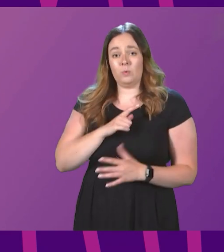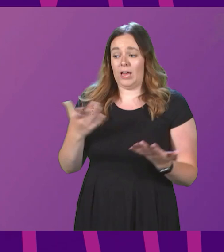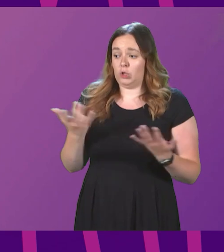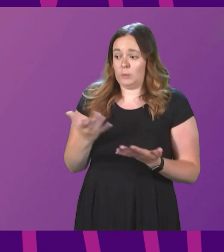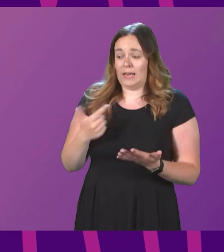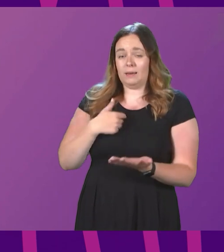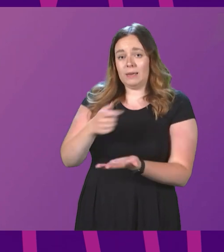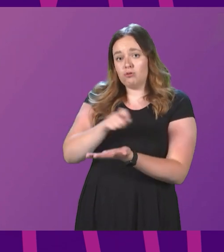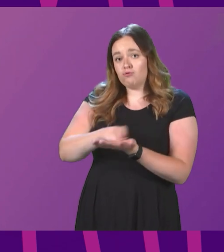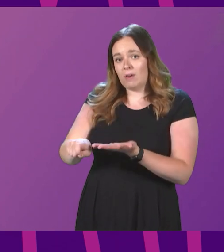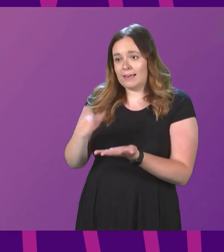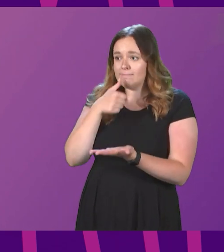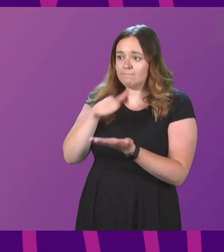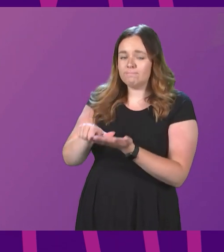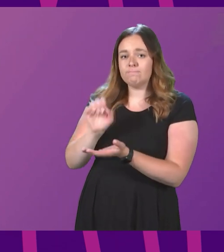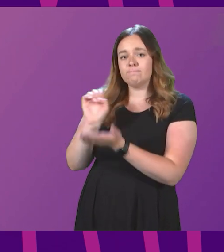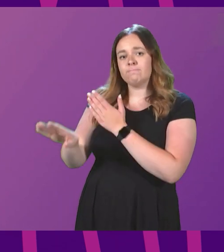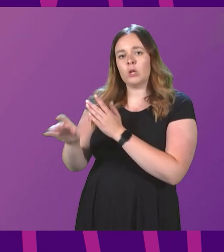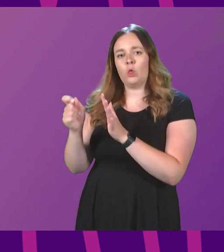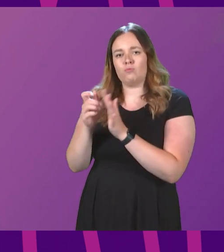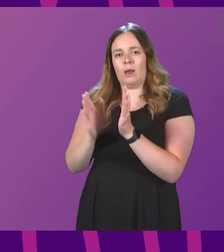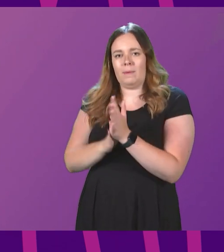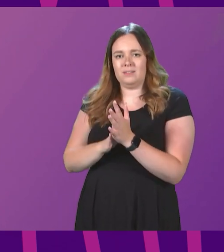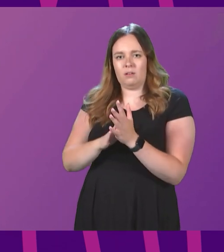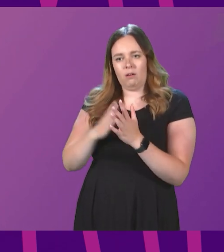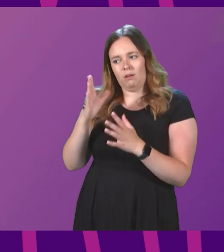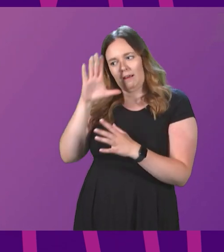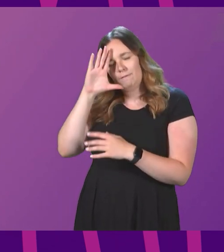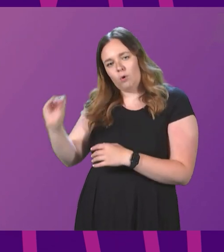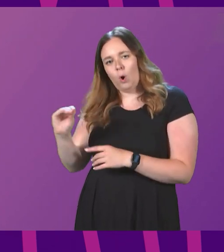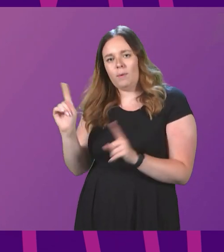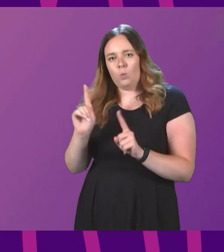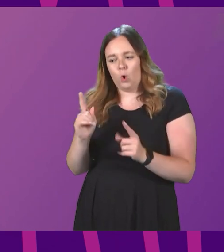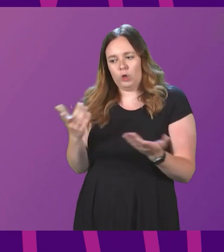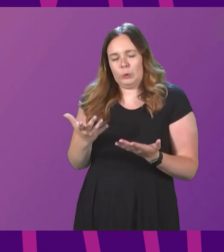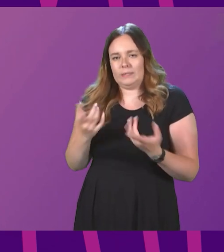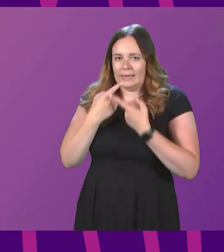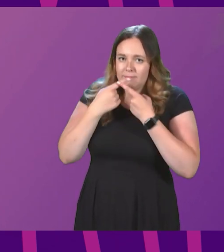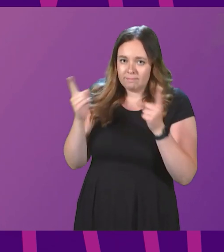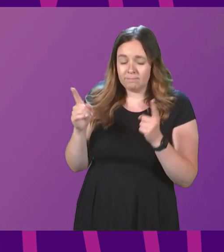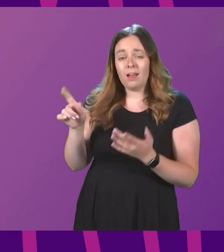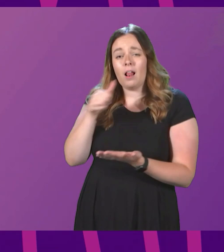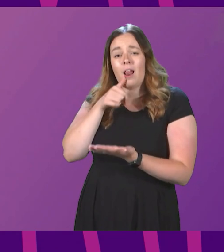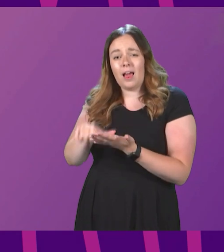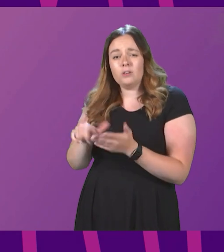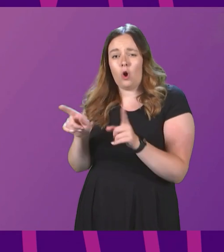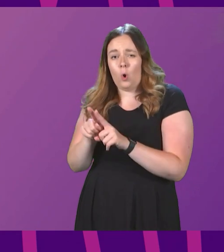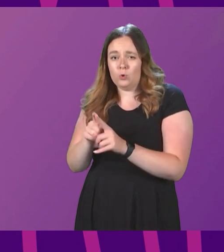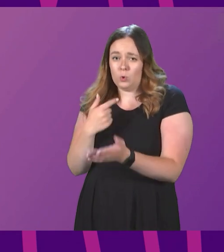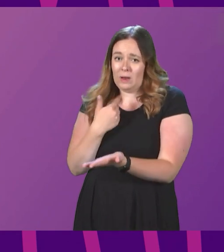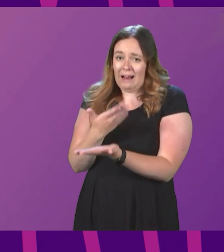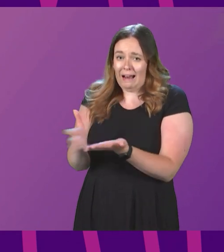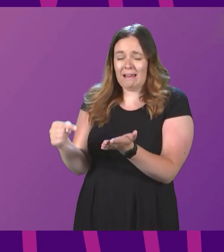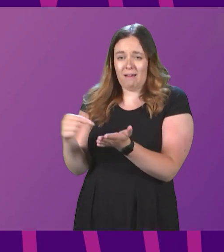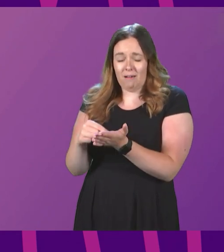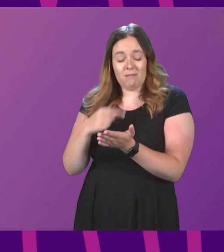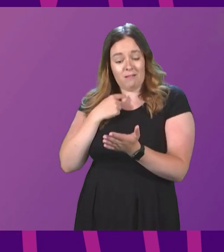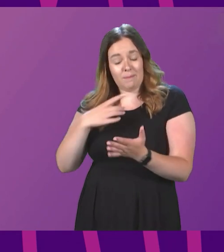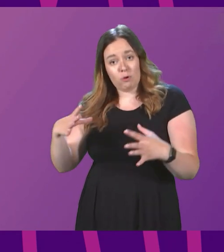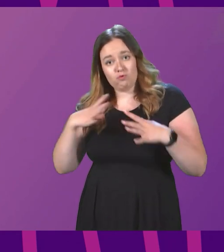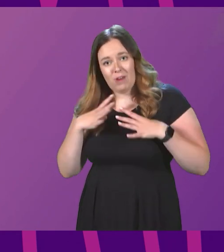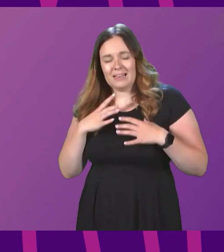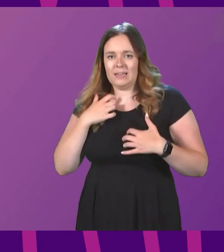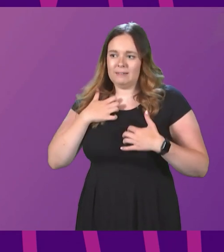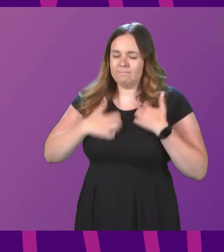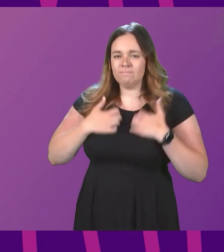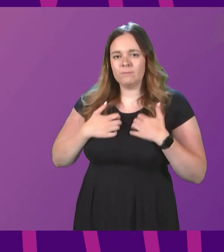Minister today to inform him of the content of this statement. And in that letter, I will also make clear that I am ready and willing to